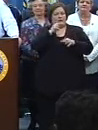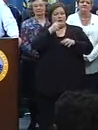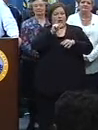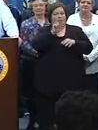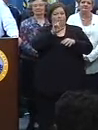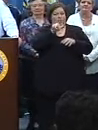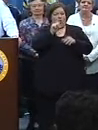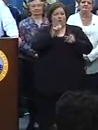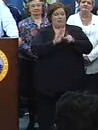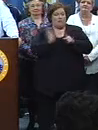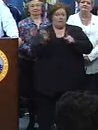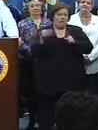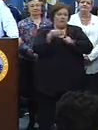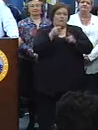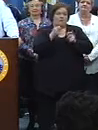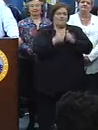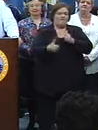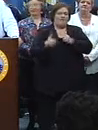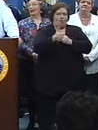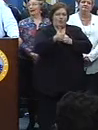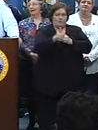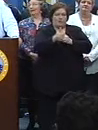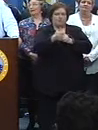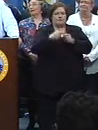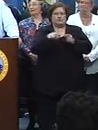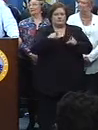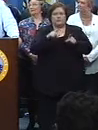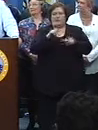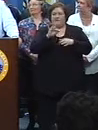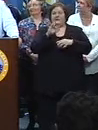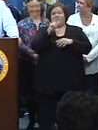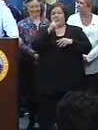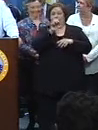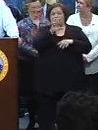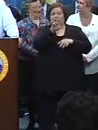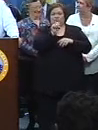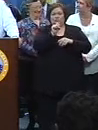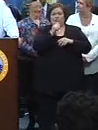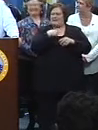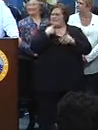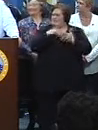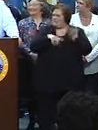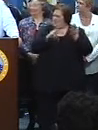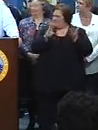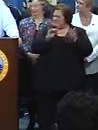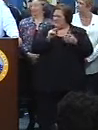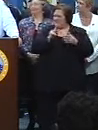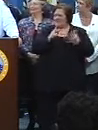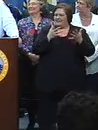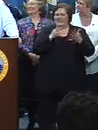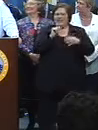a bit more of the area that they wanted the parade. Algiers. Of Algiers. What did I say? The West Bank? Algiers ain't on the West Bank?